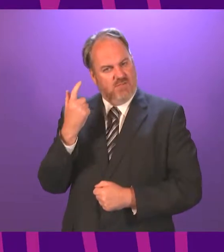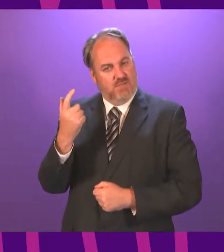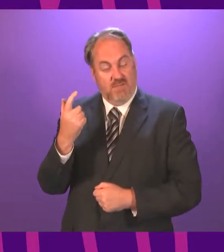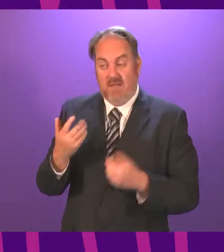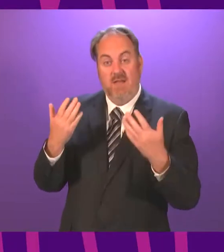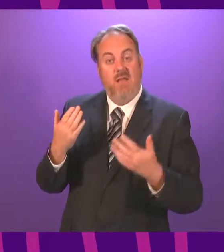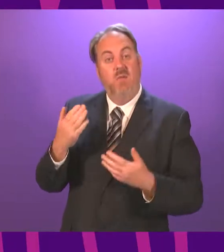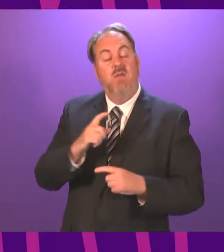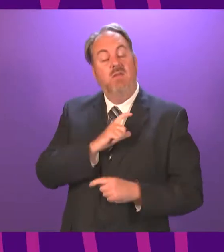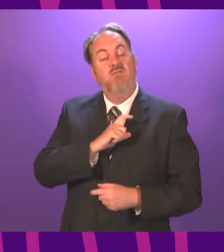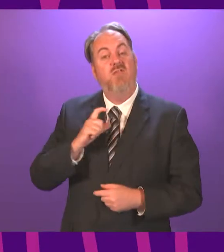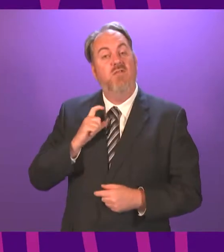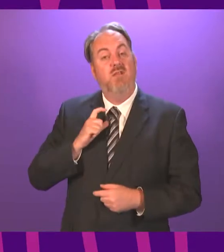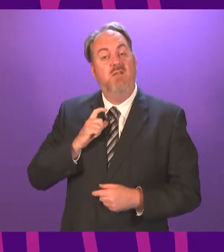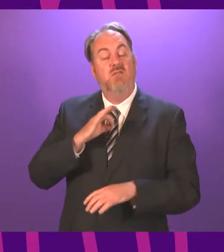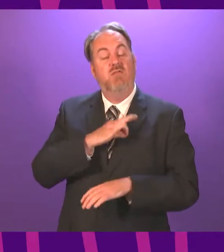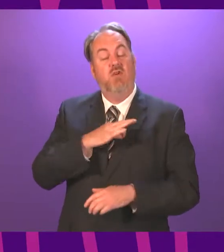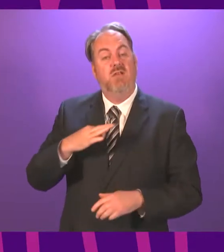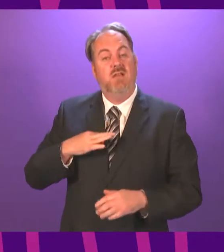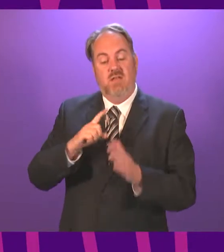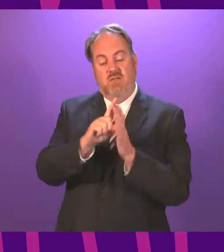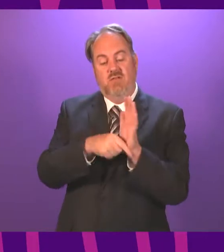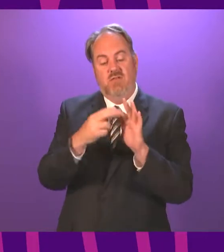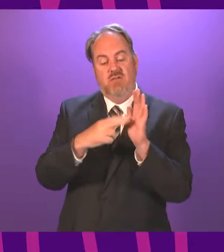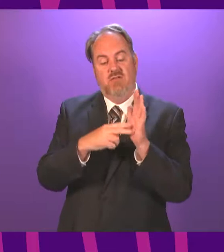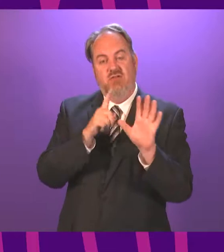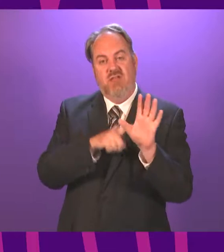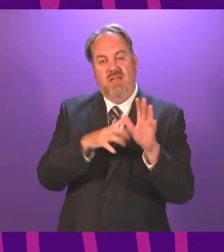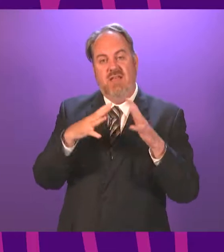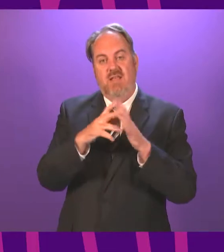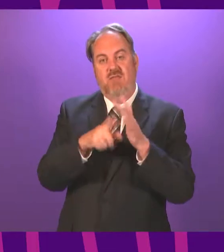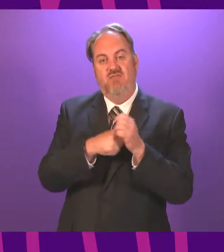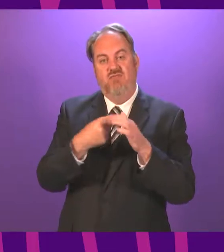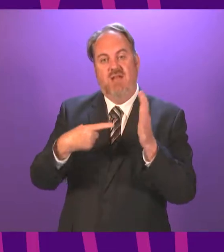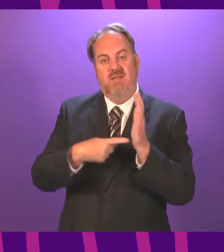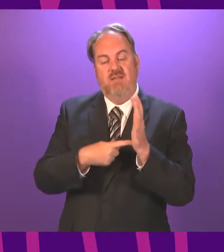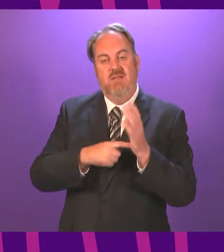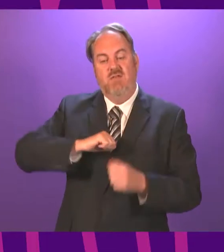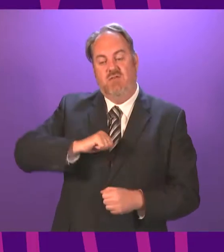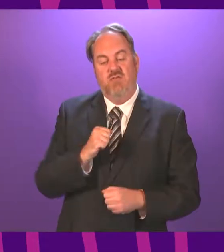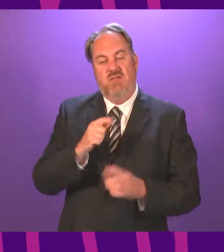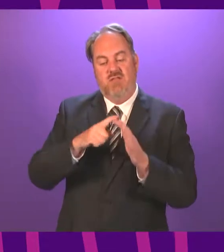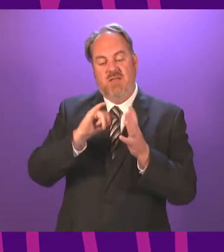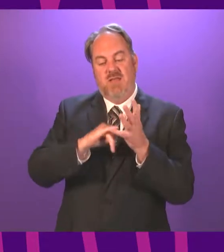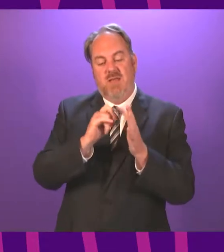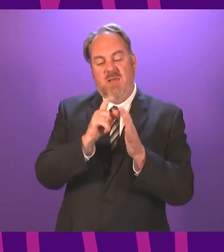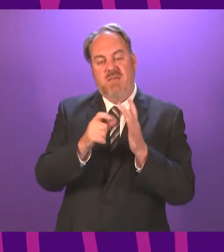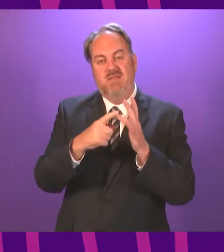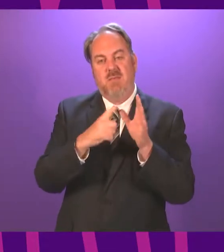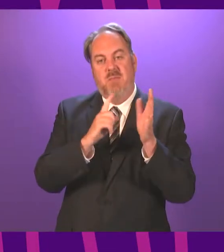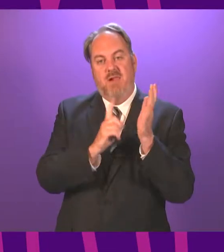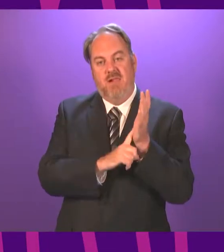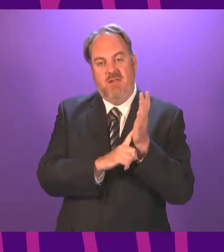leader today is Reverend Dr Jenny Wright, Convener, Church and Society Committee, Scottish Episcopal Church and Associate Priest,